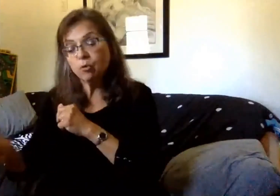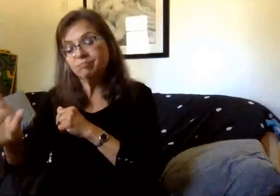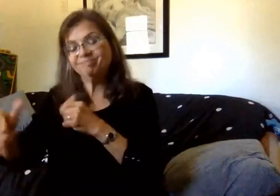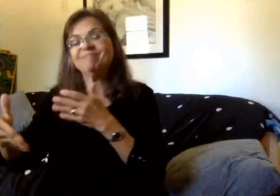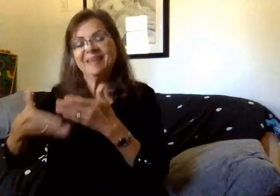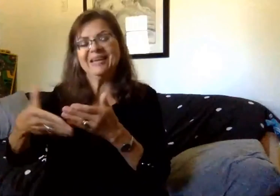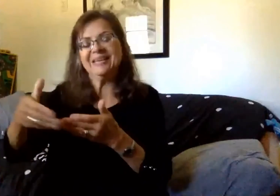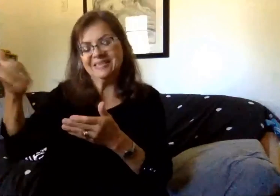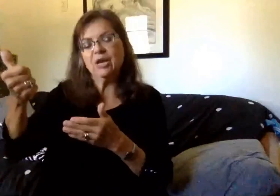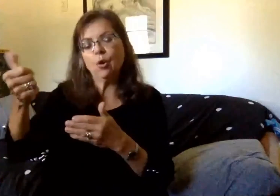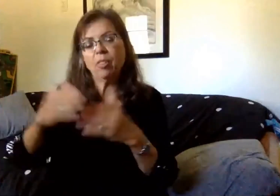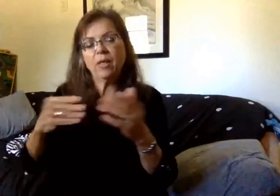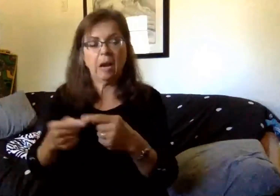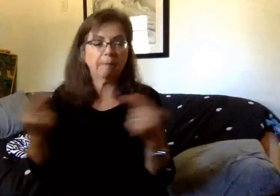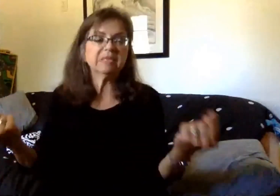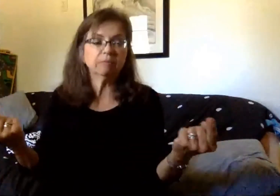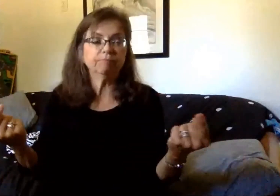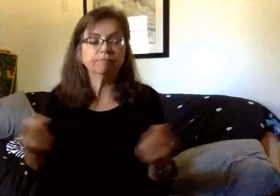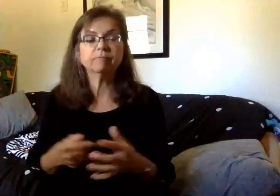for us to process.